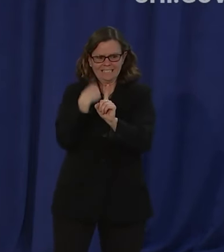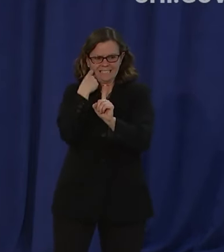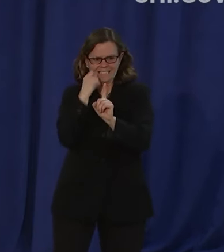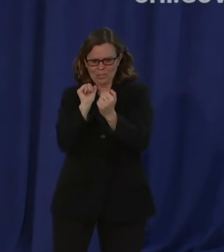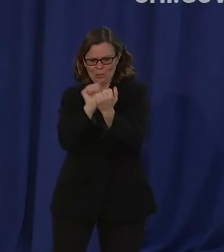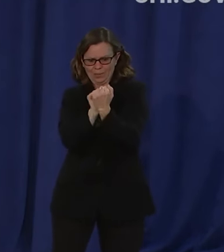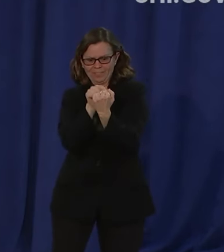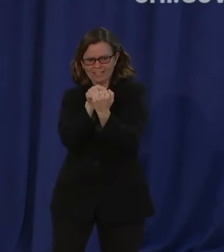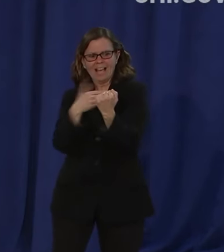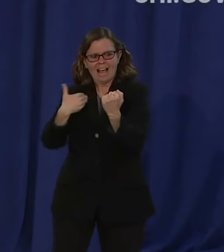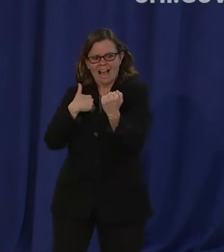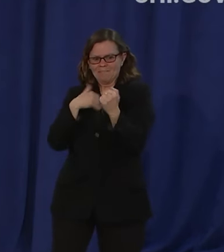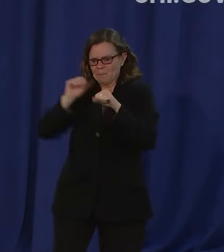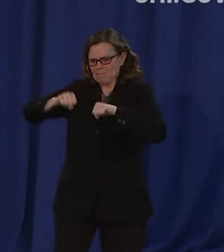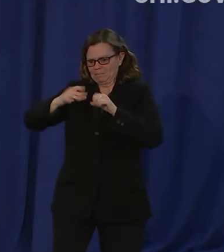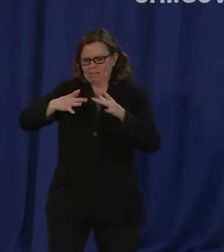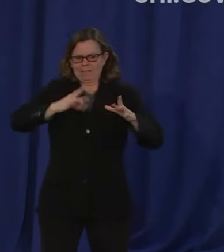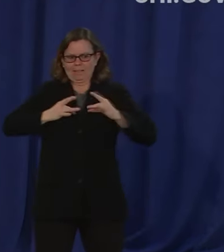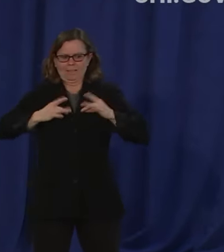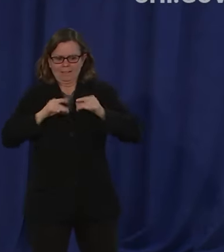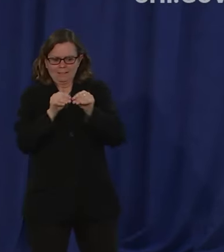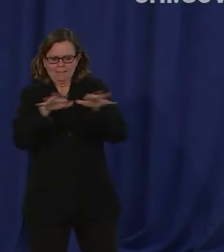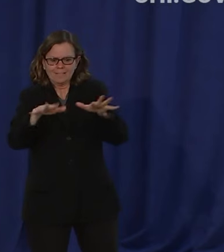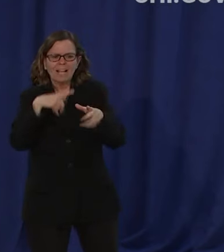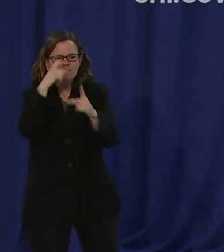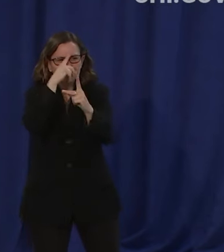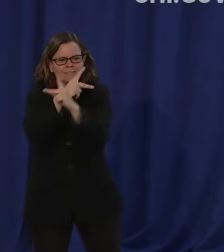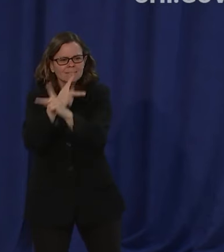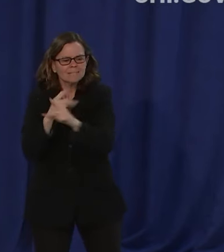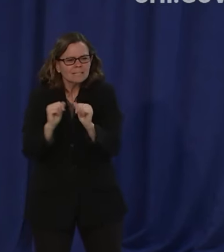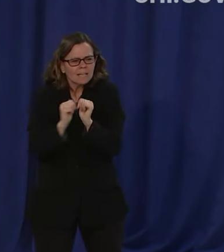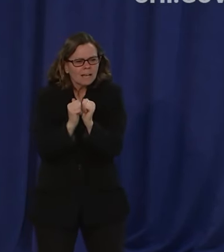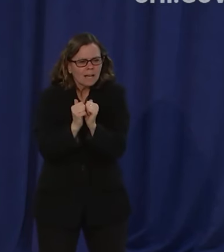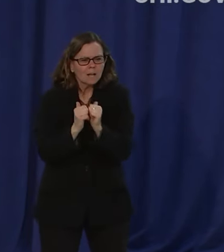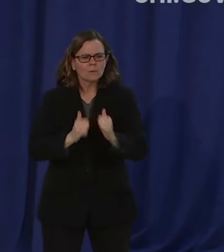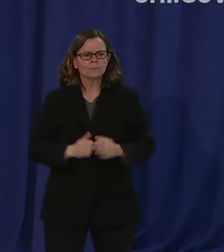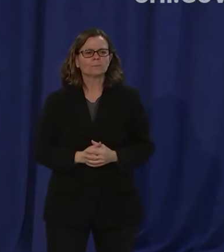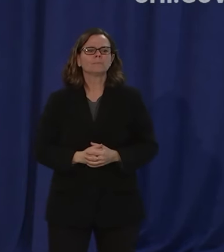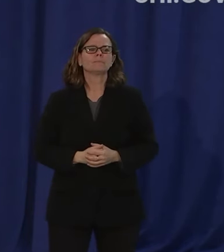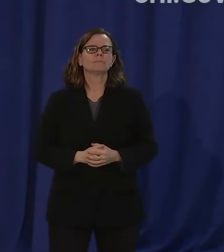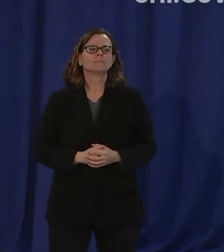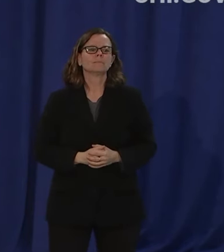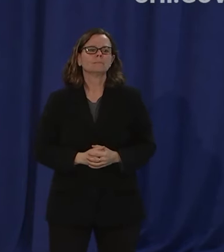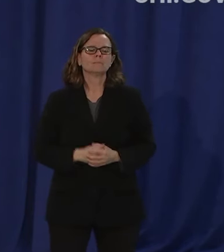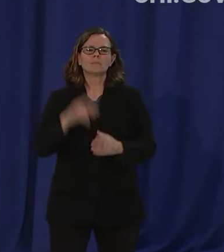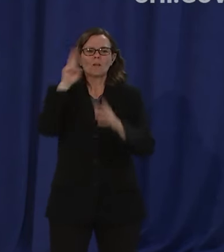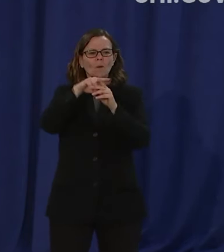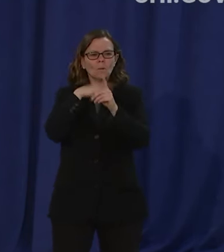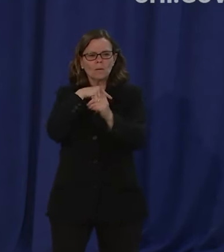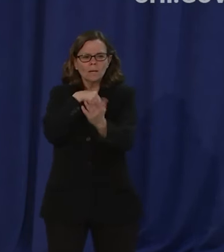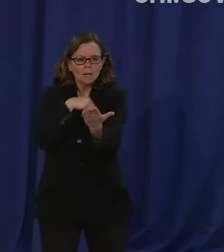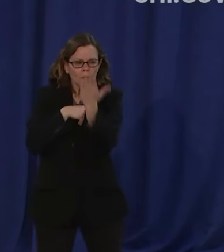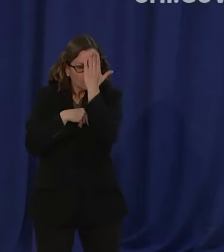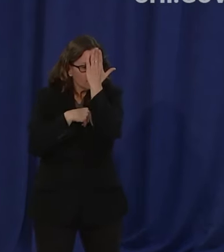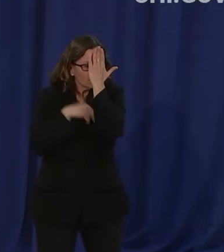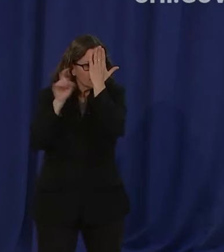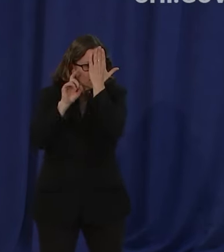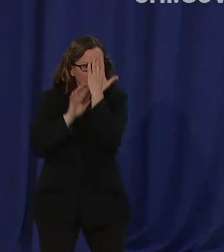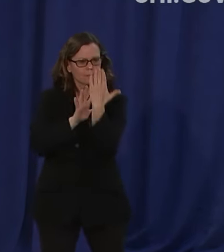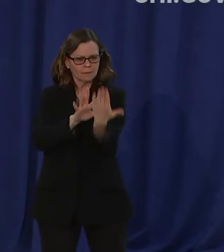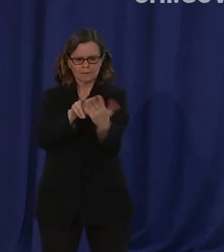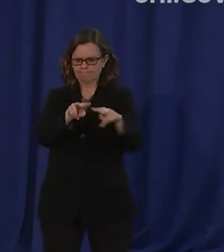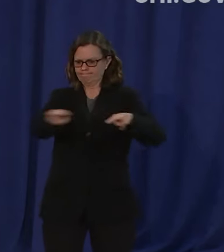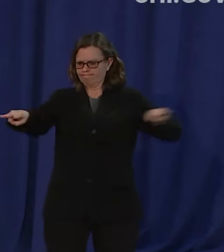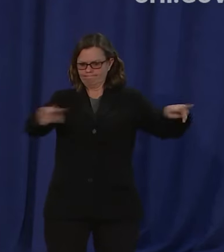uh we're working to get there and then of course in general we have to have widespread testing no one's going to feel comfortable until we see a